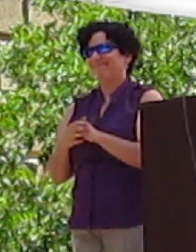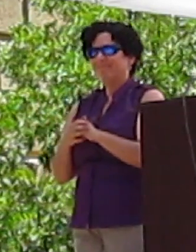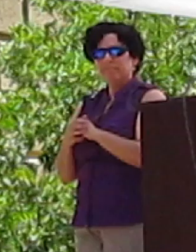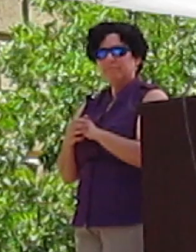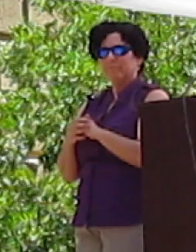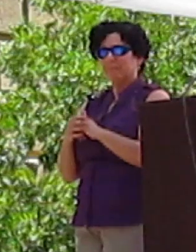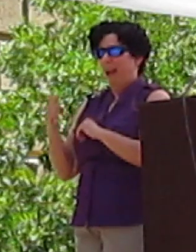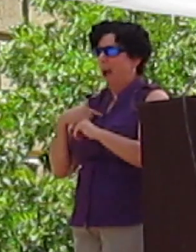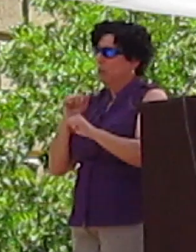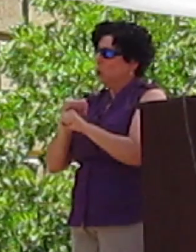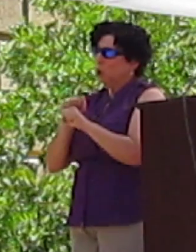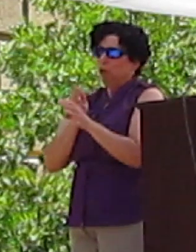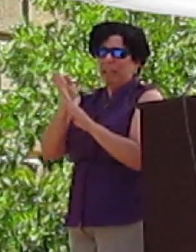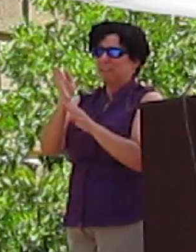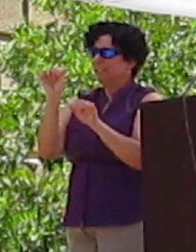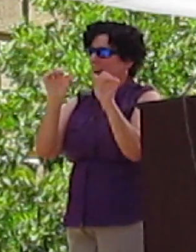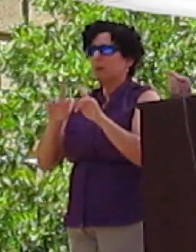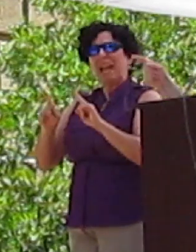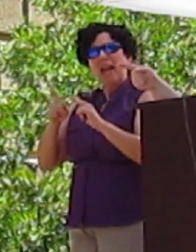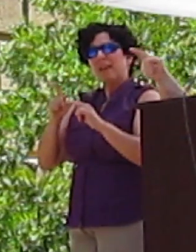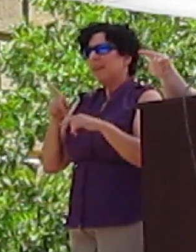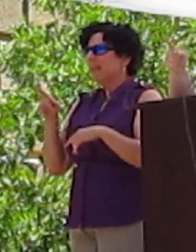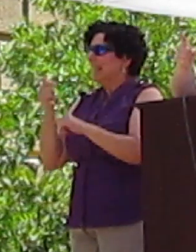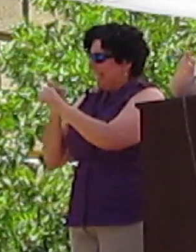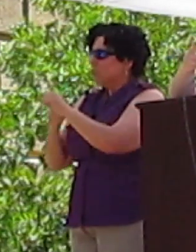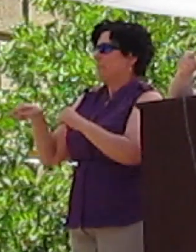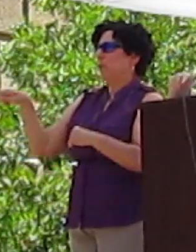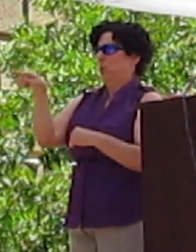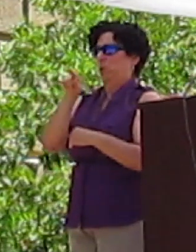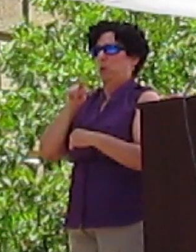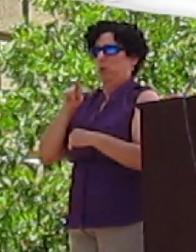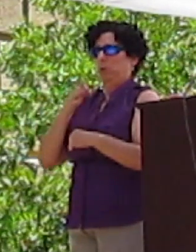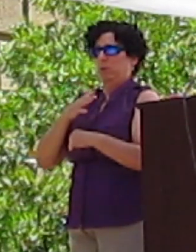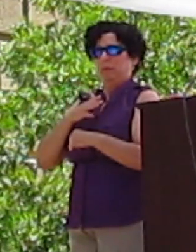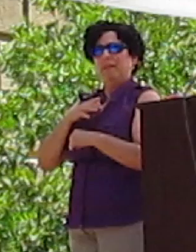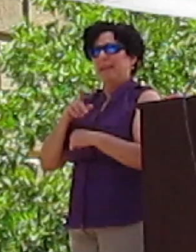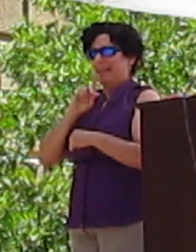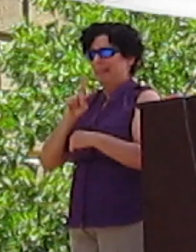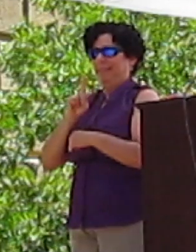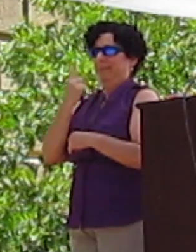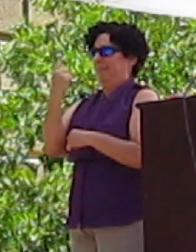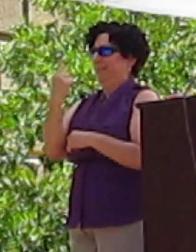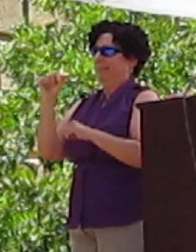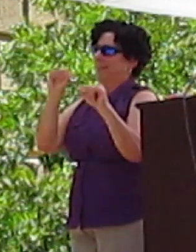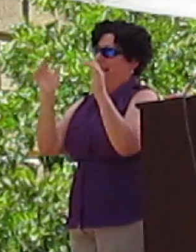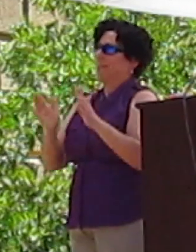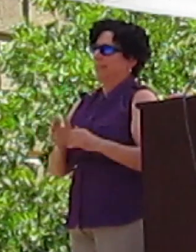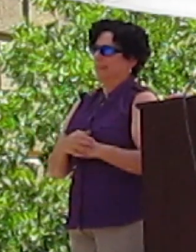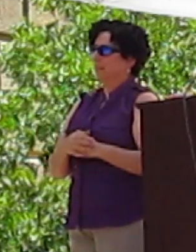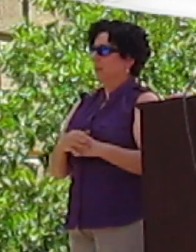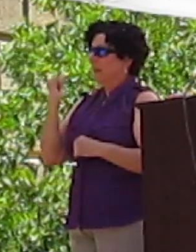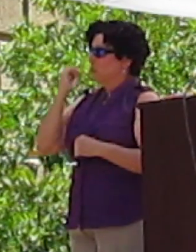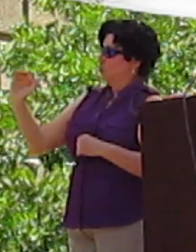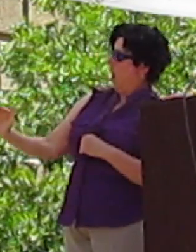I am a career scientist, but I argue, each and every person out there is a scientist. If you are a